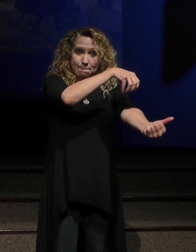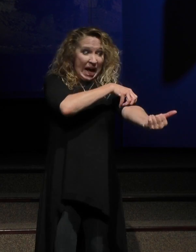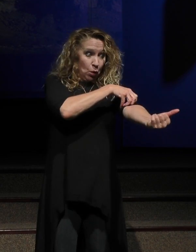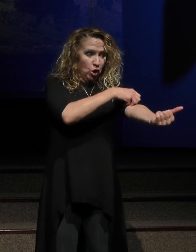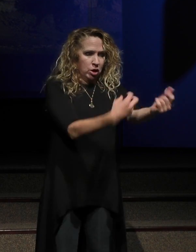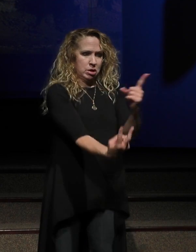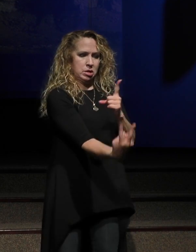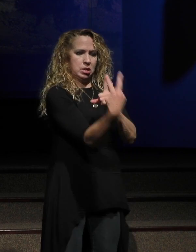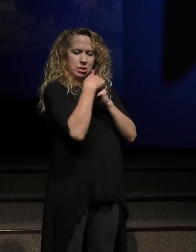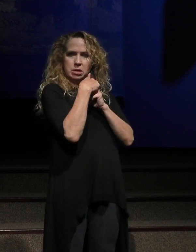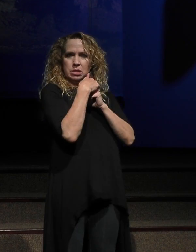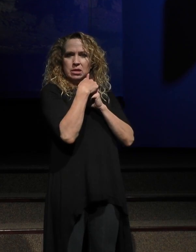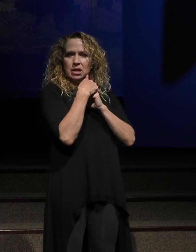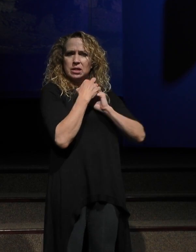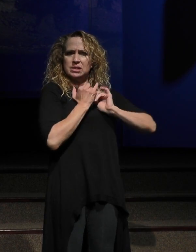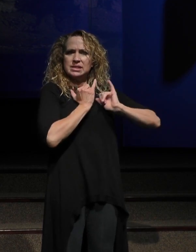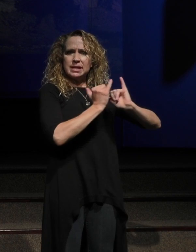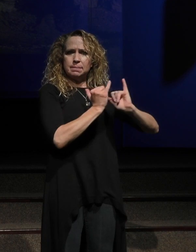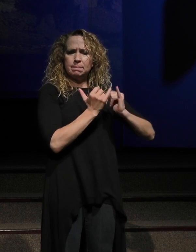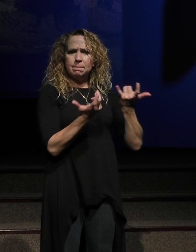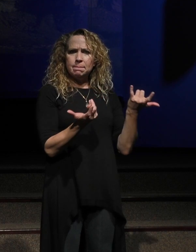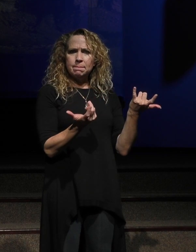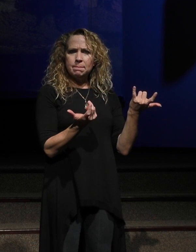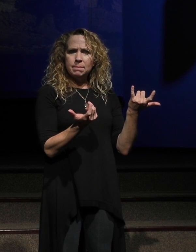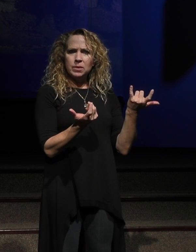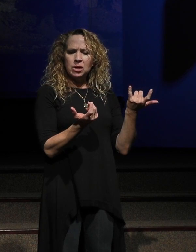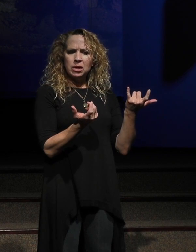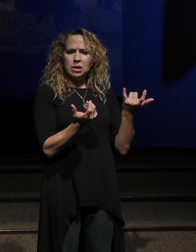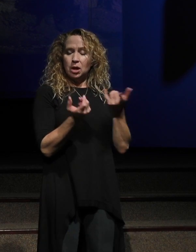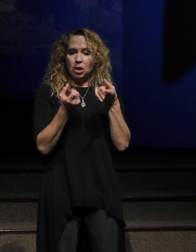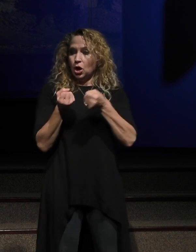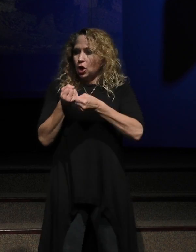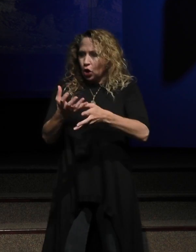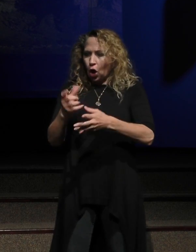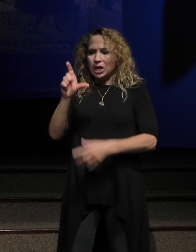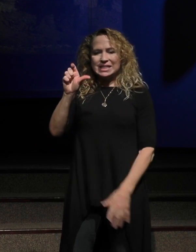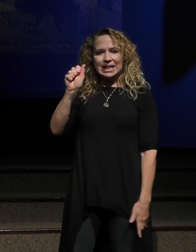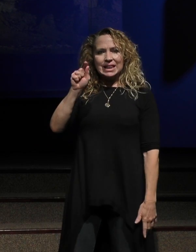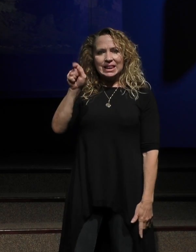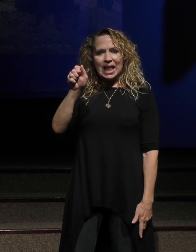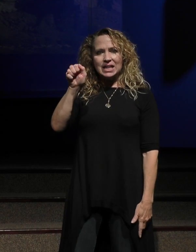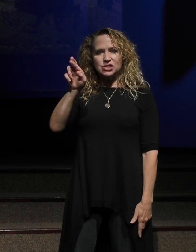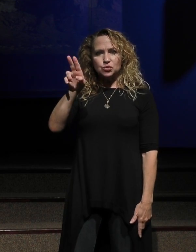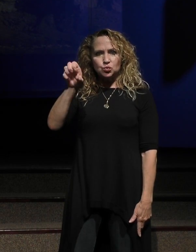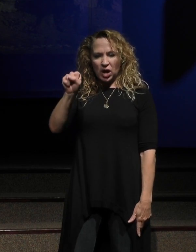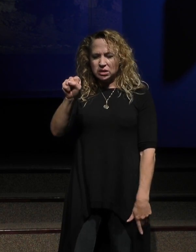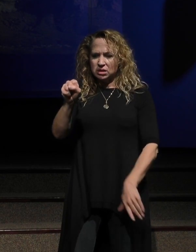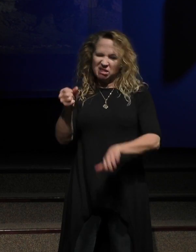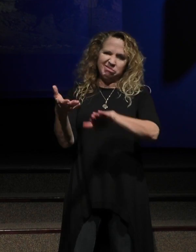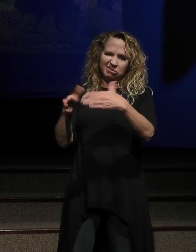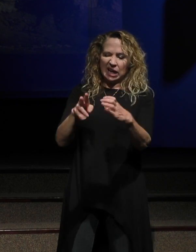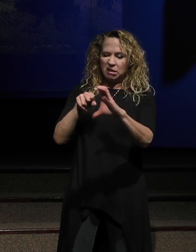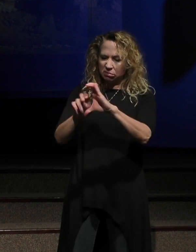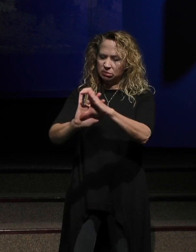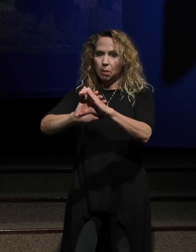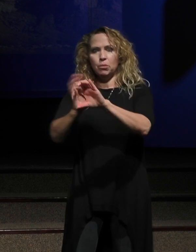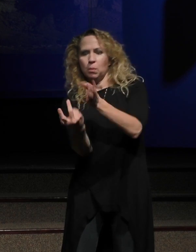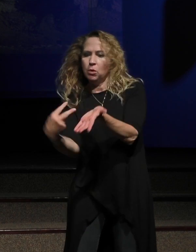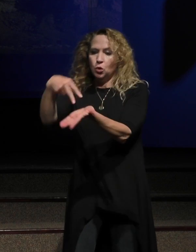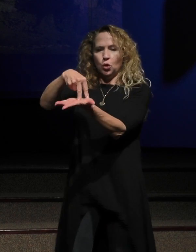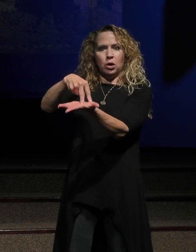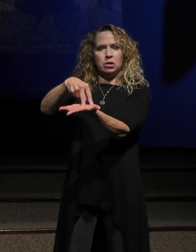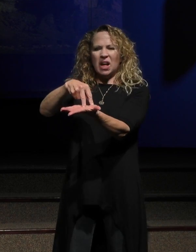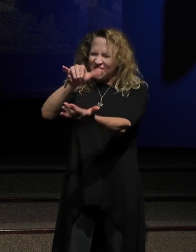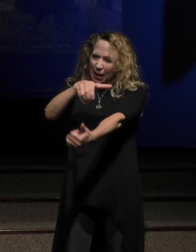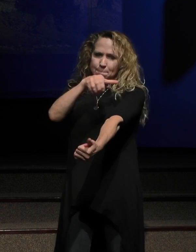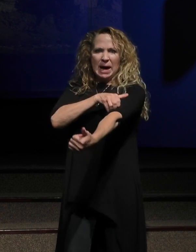available to me. And the same power that raised Lazarus from the dead is the same power that's available to you